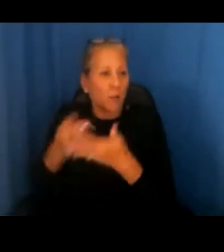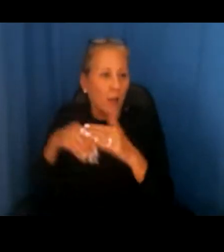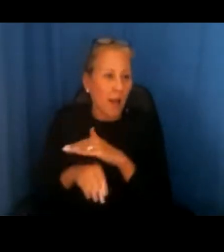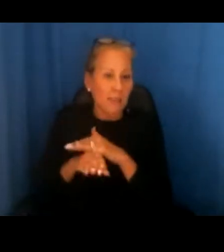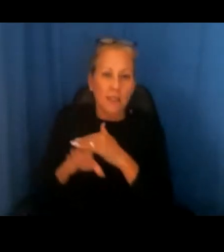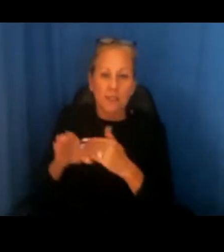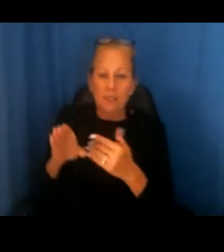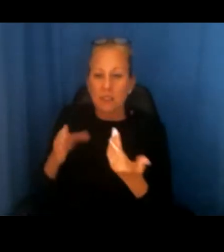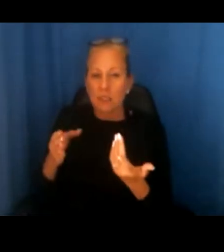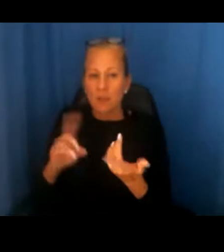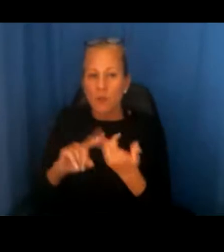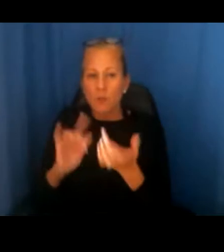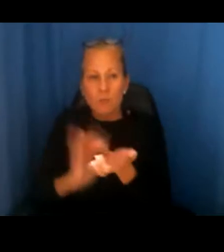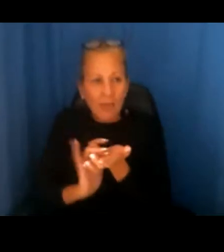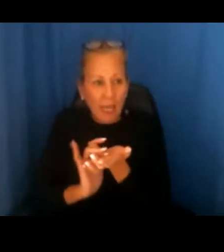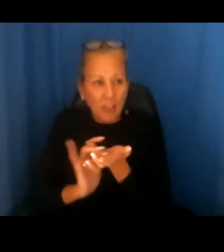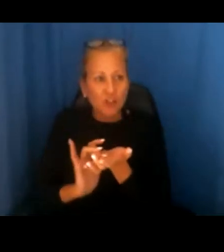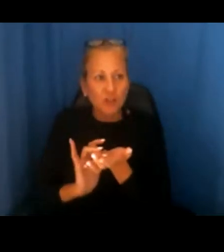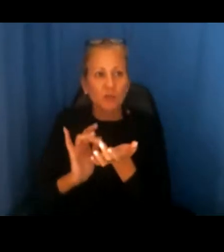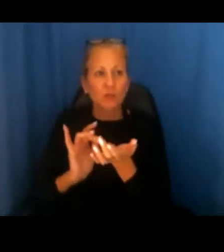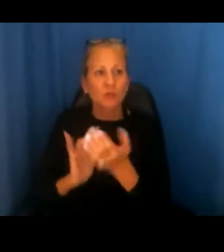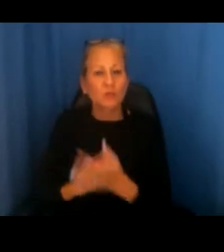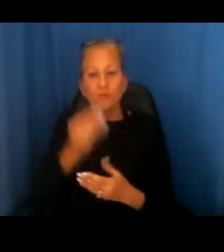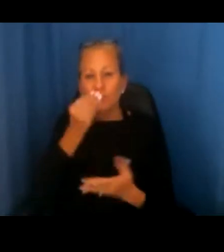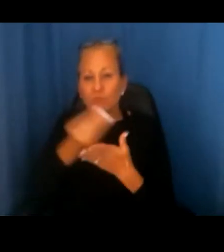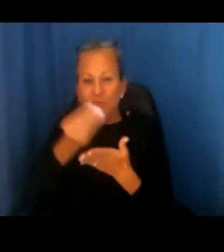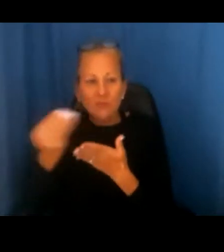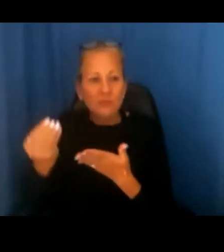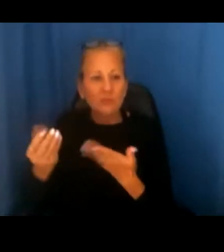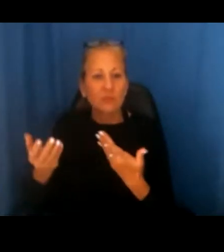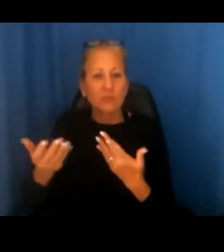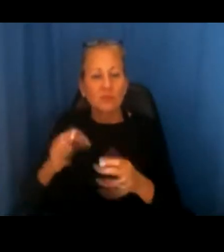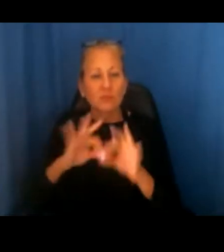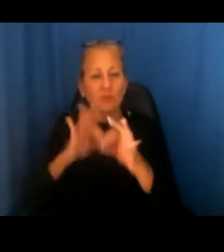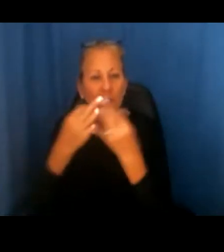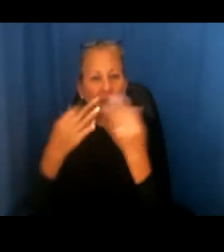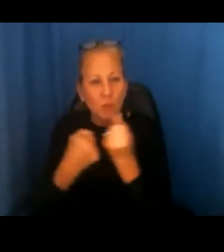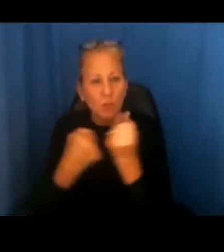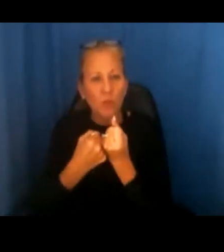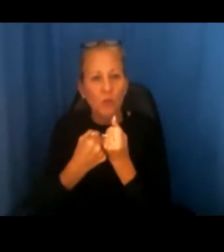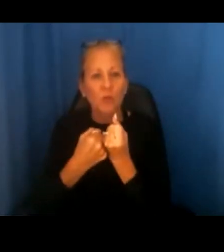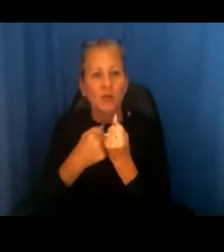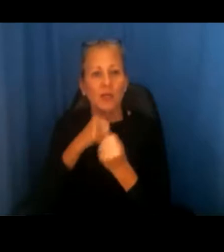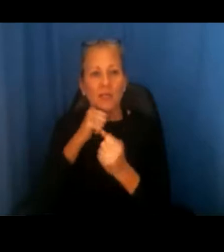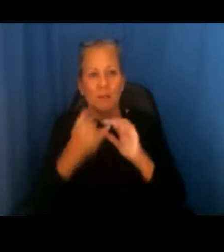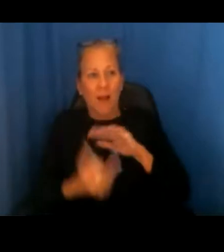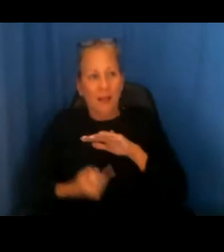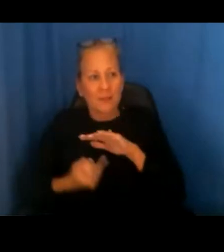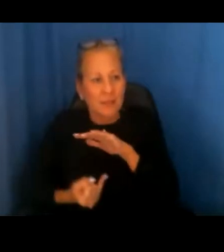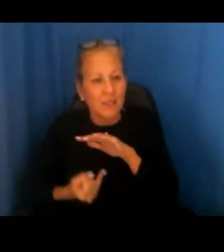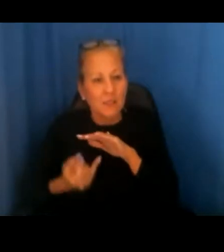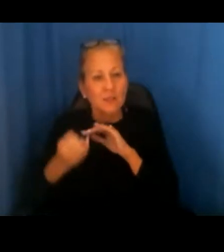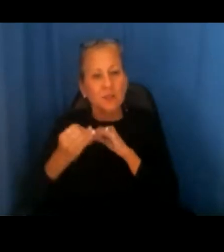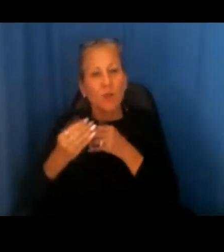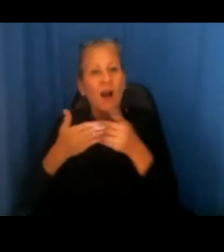medications, groceries, family support, not be isolated. So even